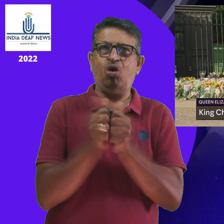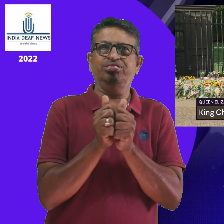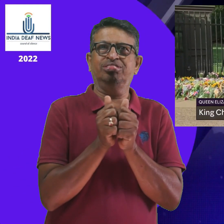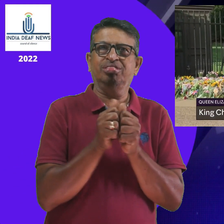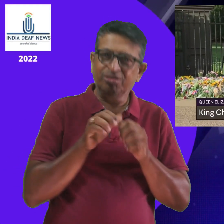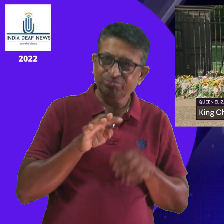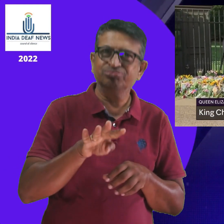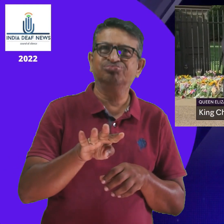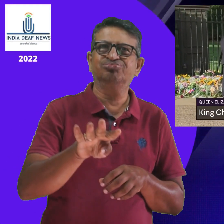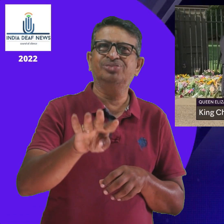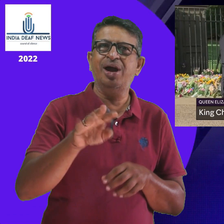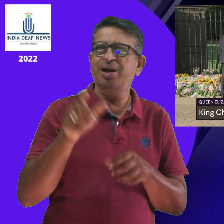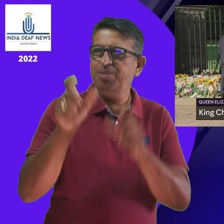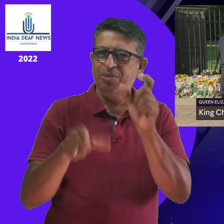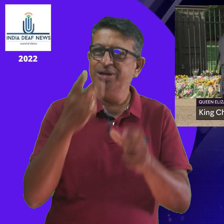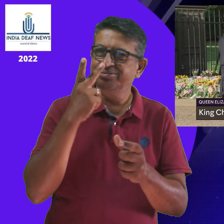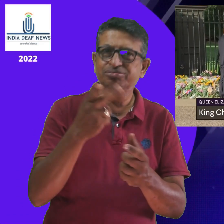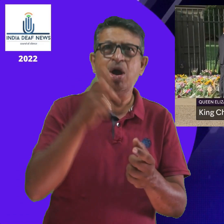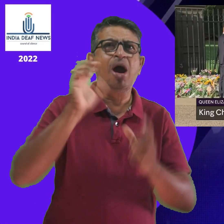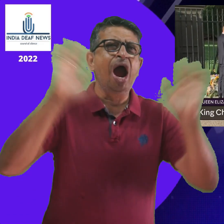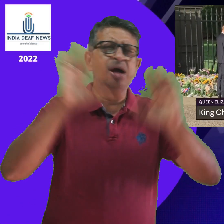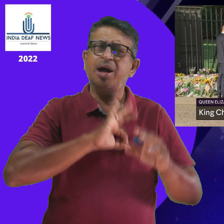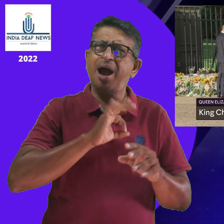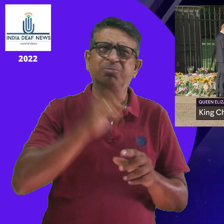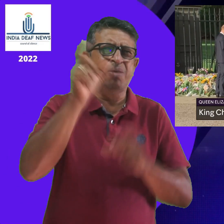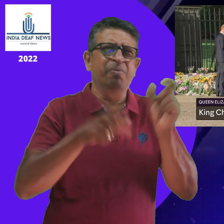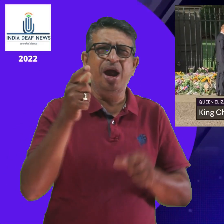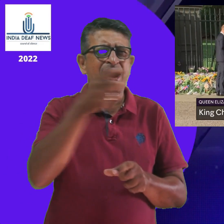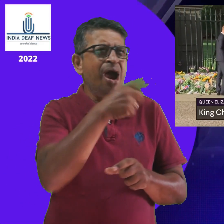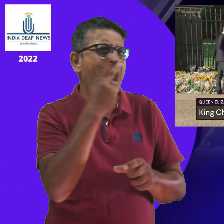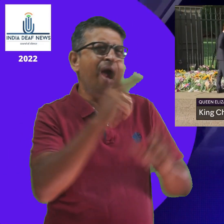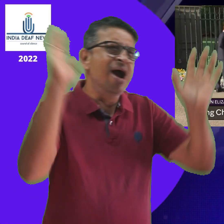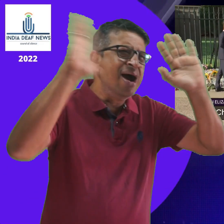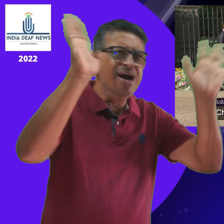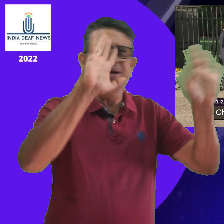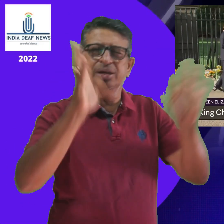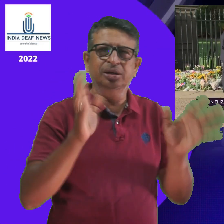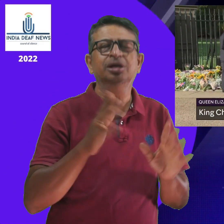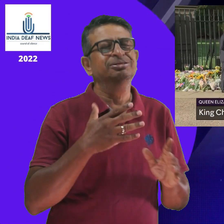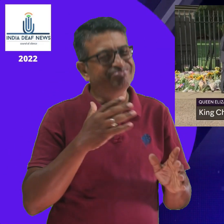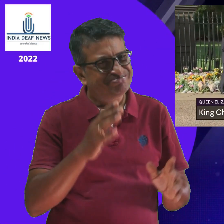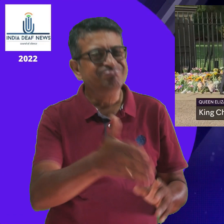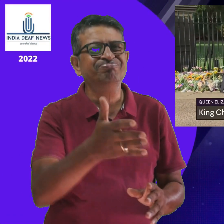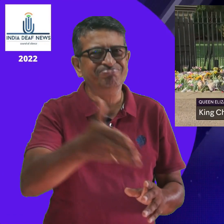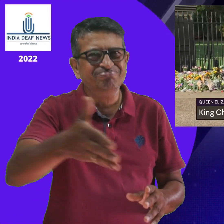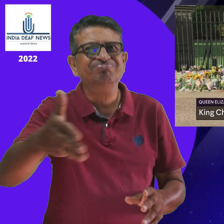Today and yesterday, it comes very shortly after the Prince of Wales issued a statement about